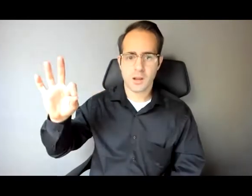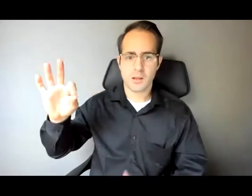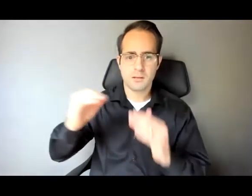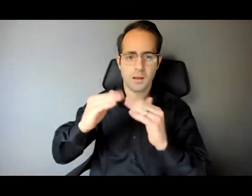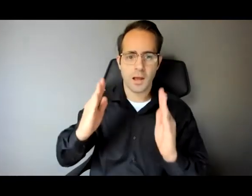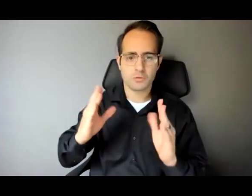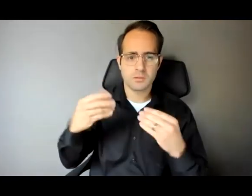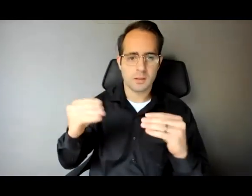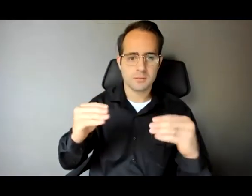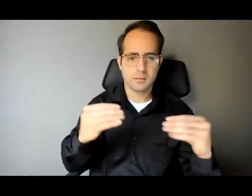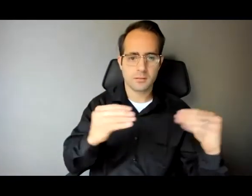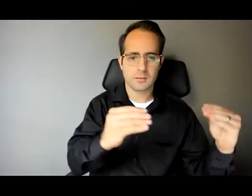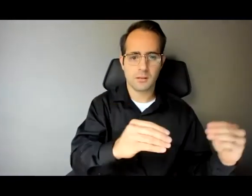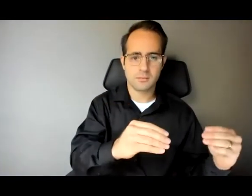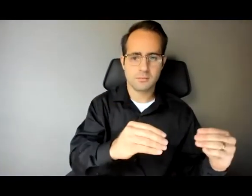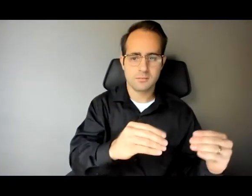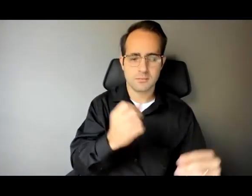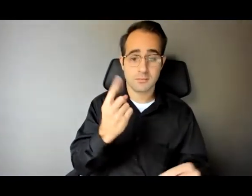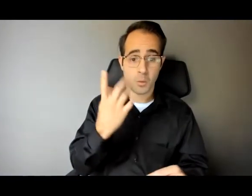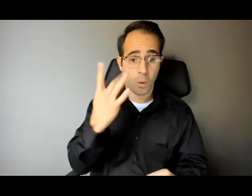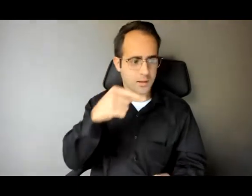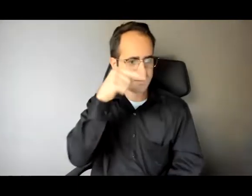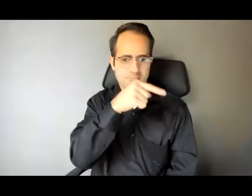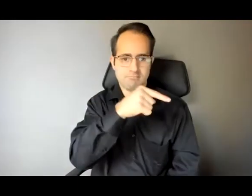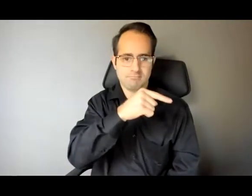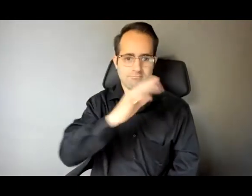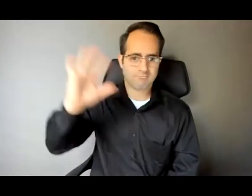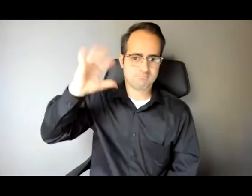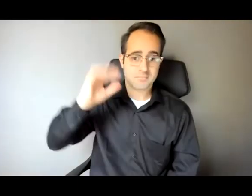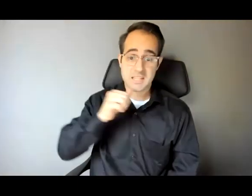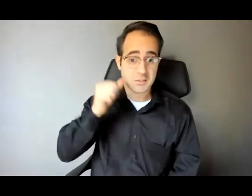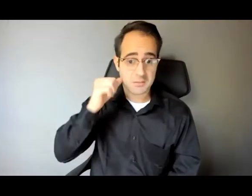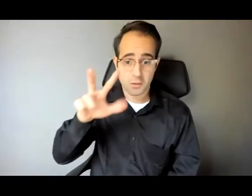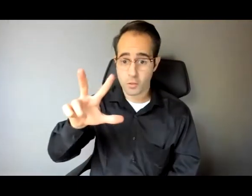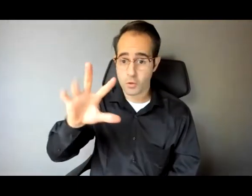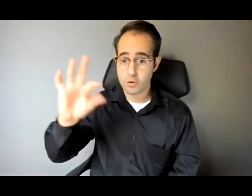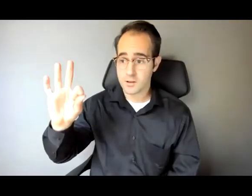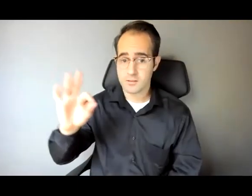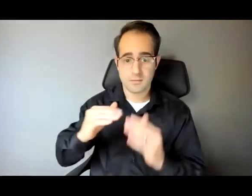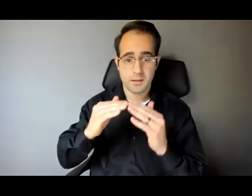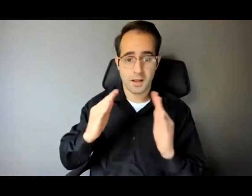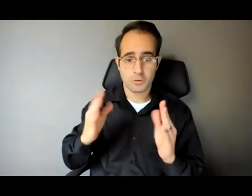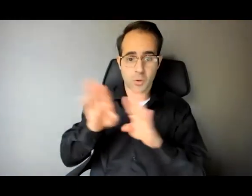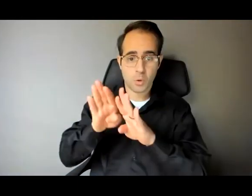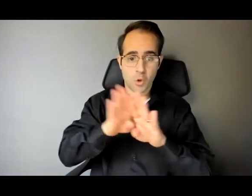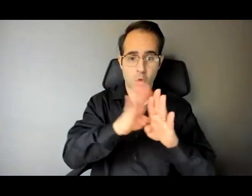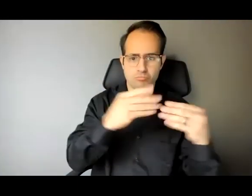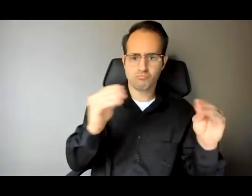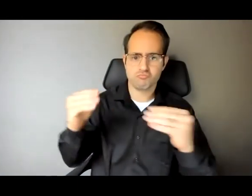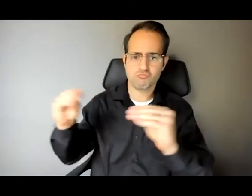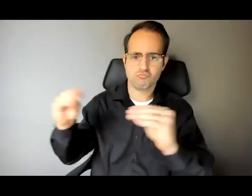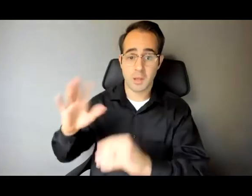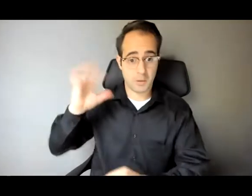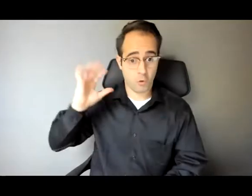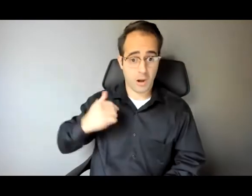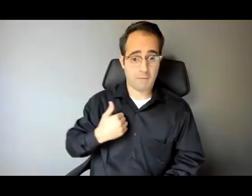that's what got me to 94 properties yesterday I closed on 39 in one day and when I met him I had nine properties and this is only